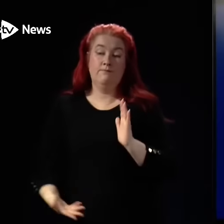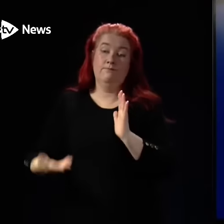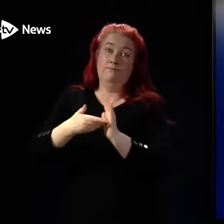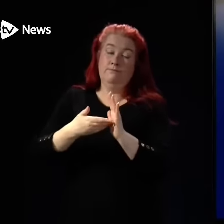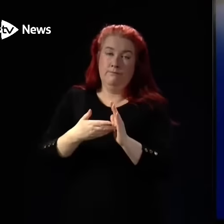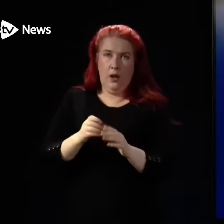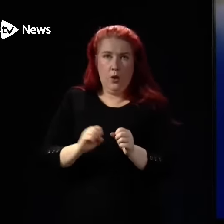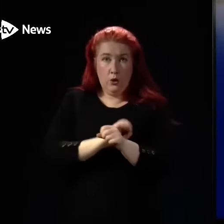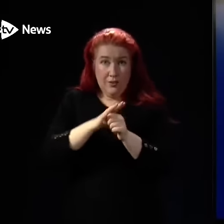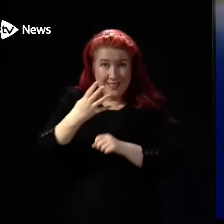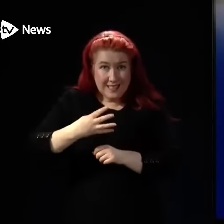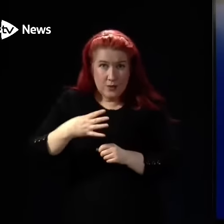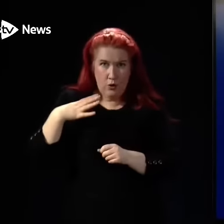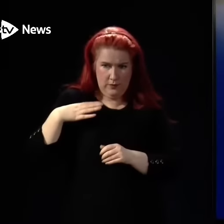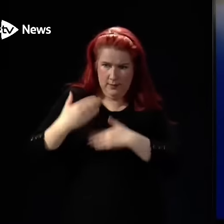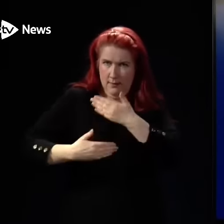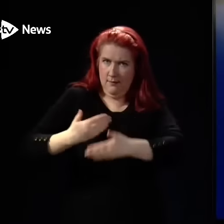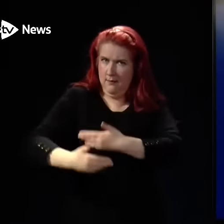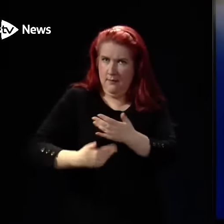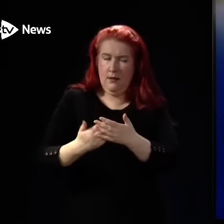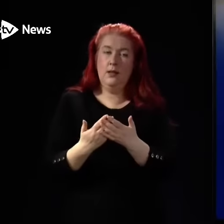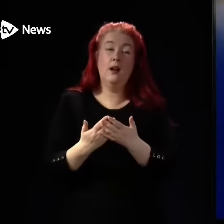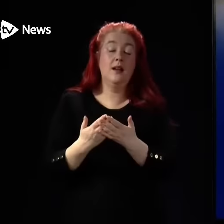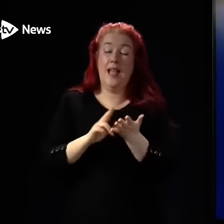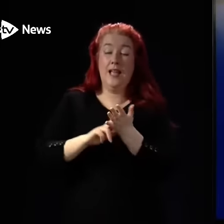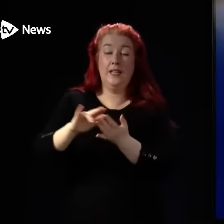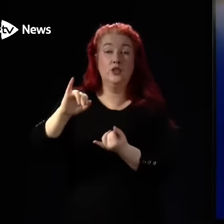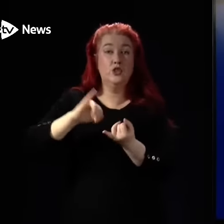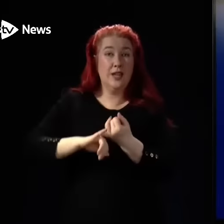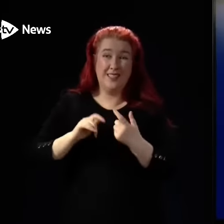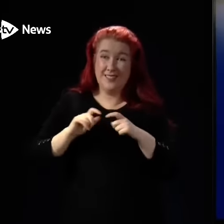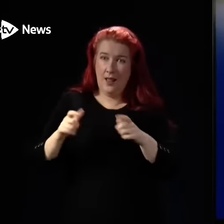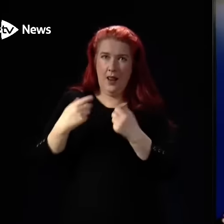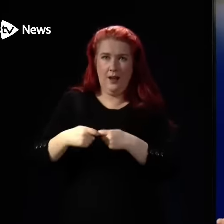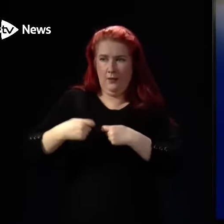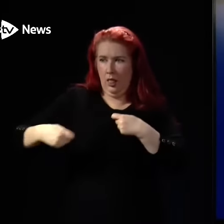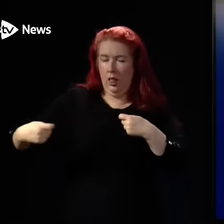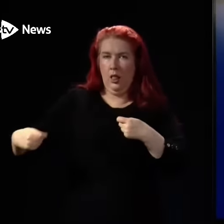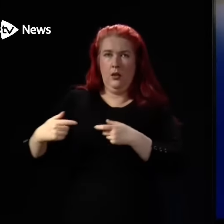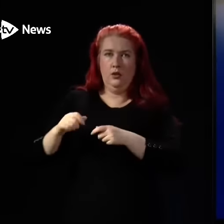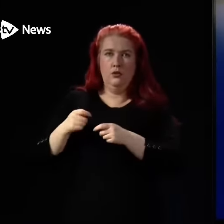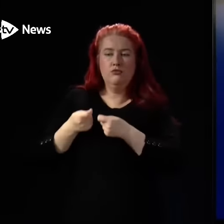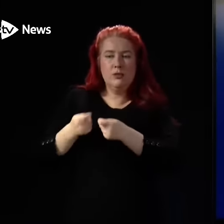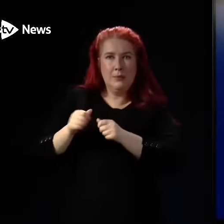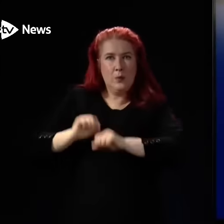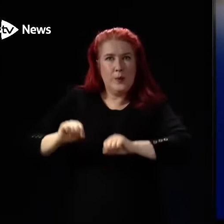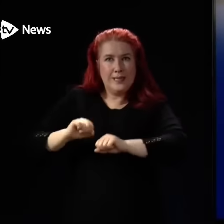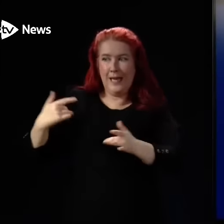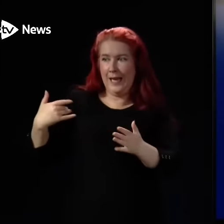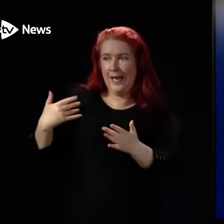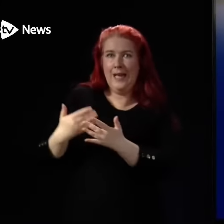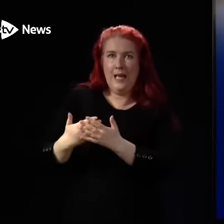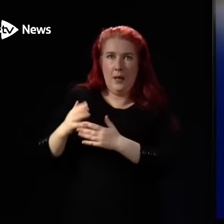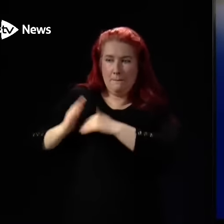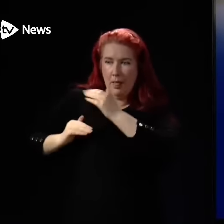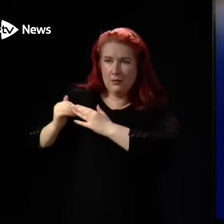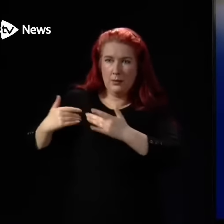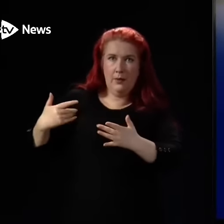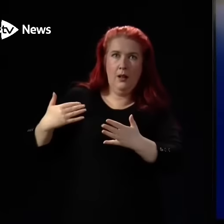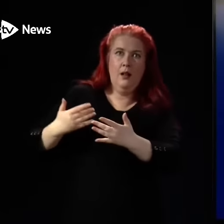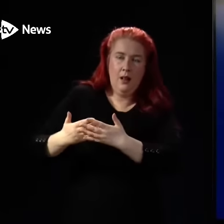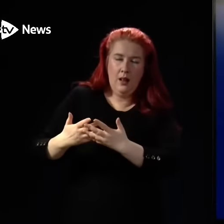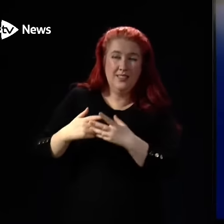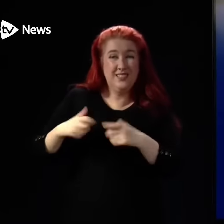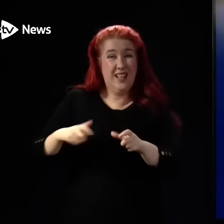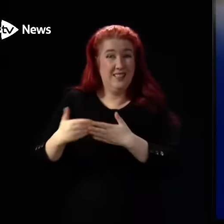the NHS is of course dealing with backlogs of treatment built up in earlier stages of the pandemic. Now it's important